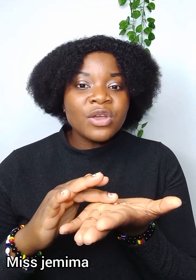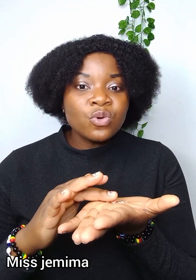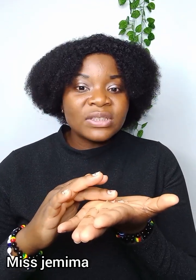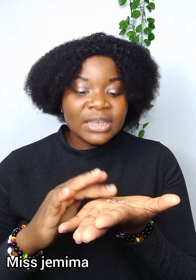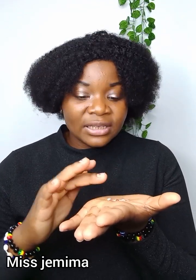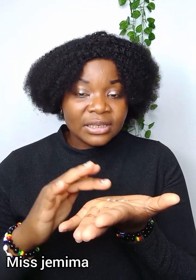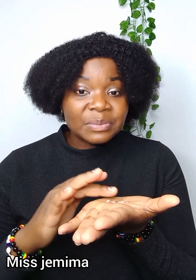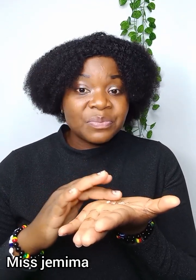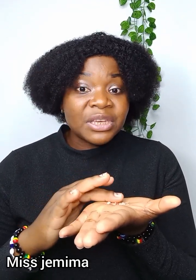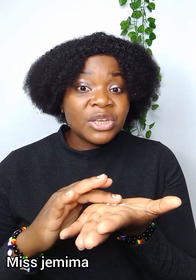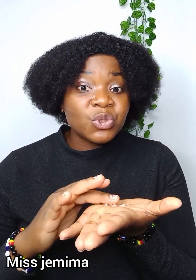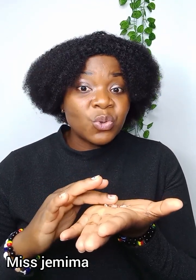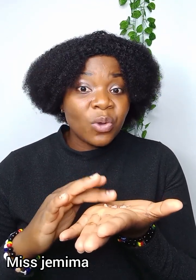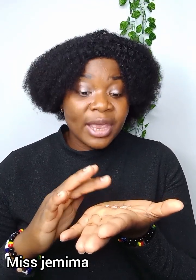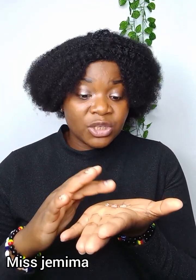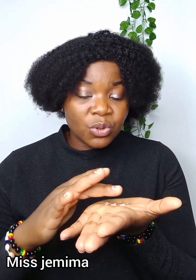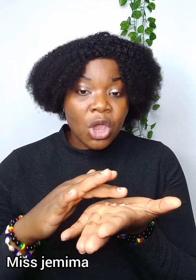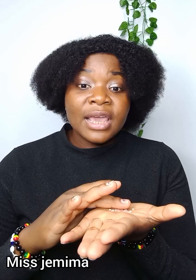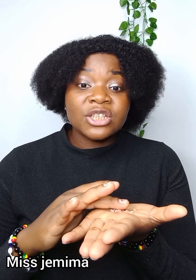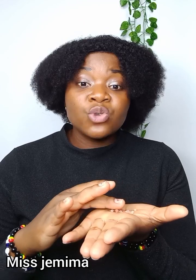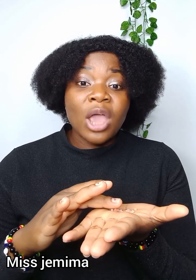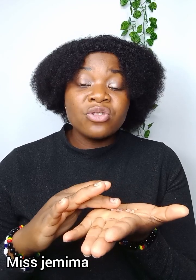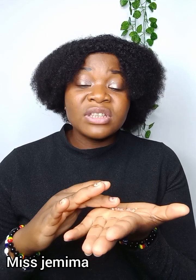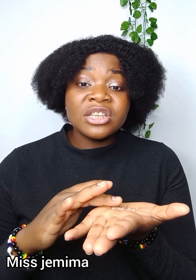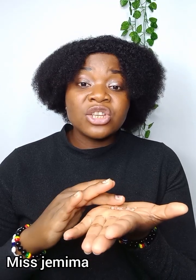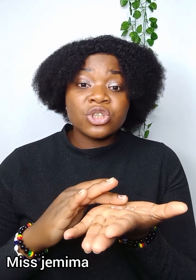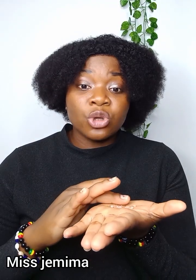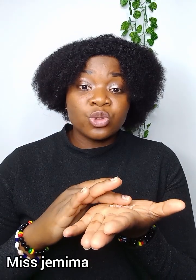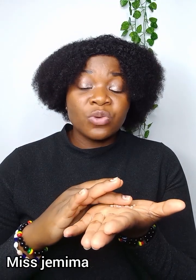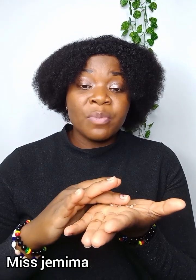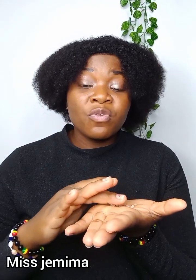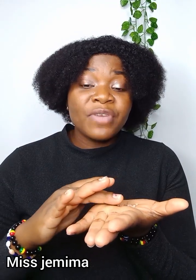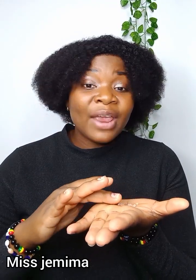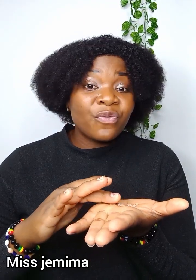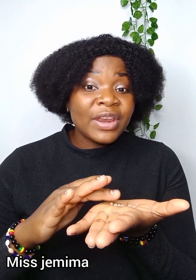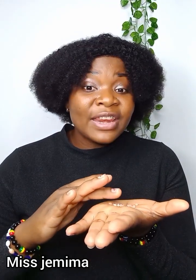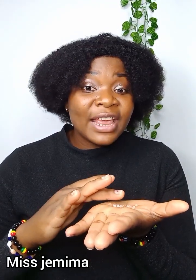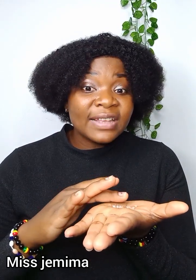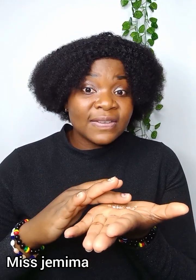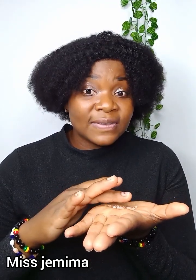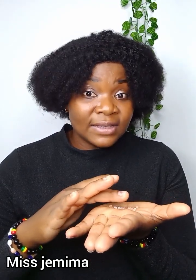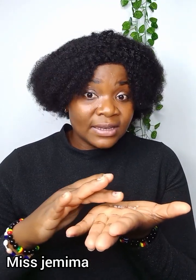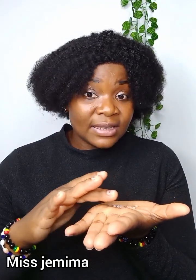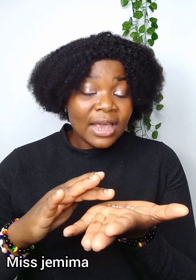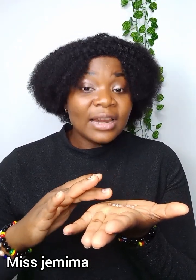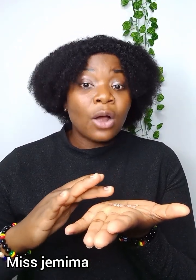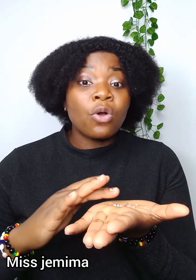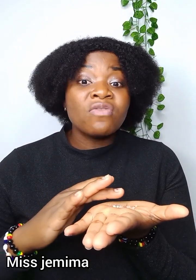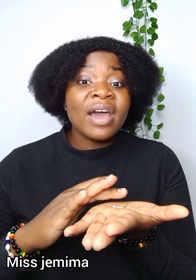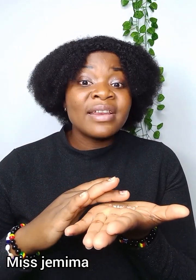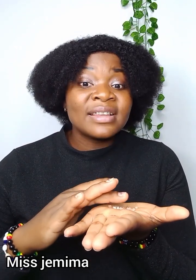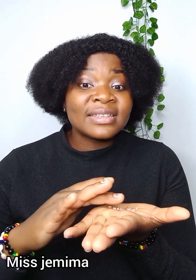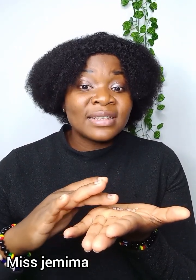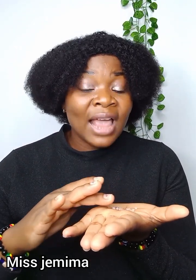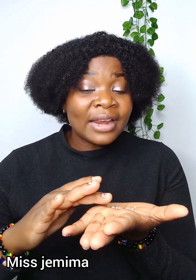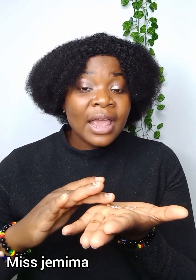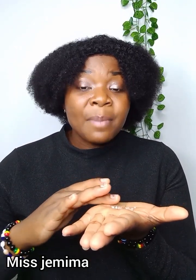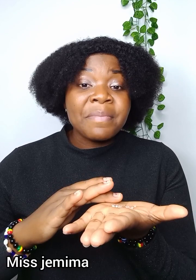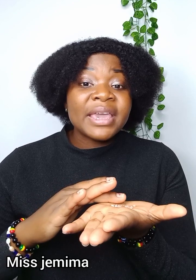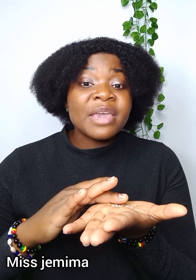good thing begin to locate you yes you are using this sort to remove every negative things that covering this line making